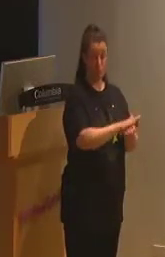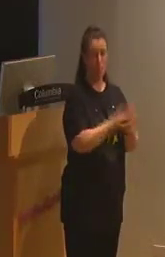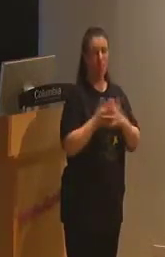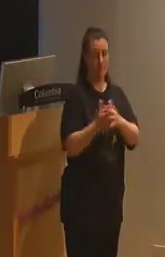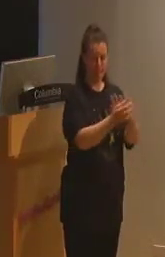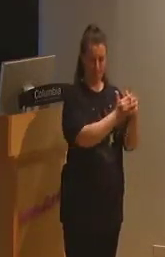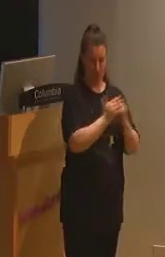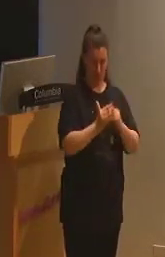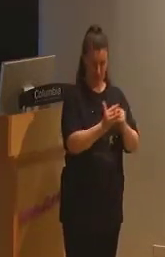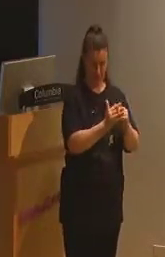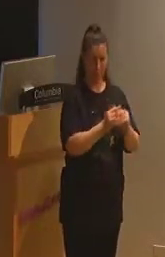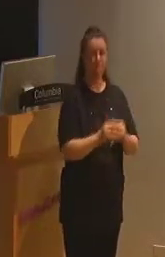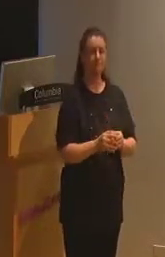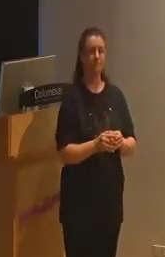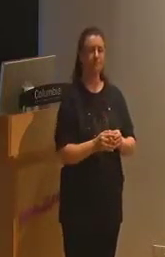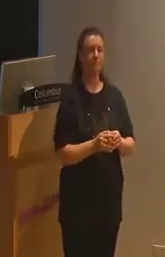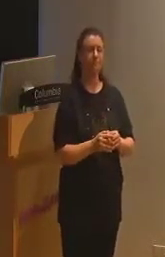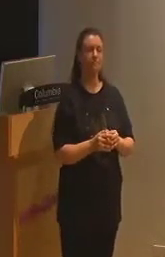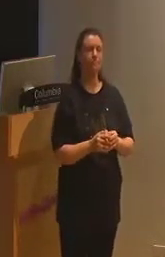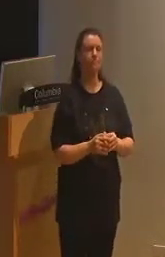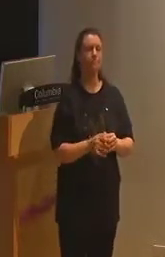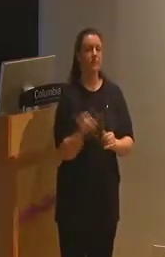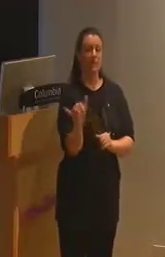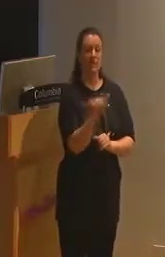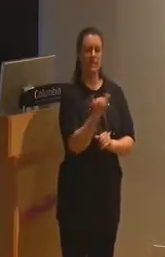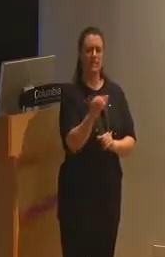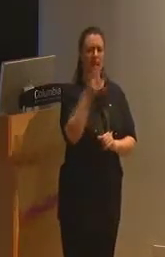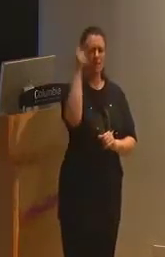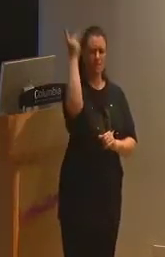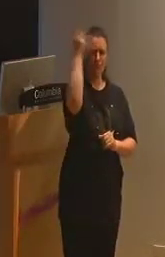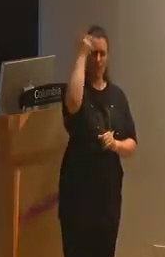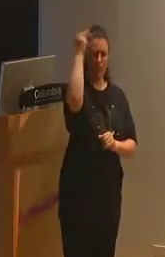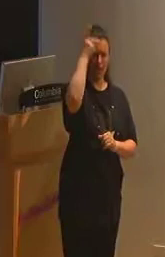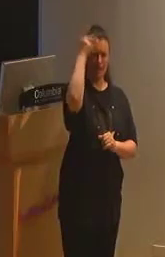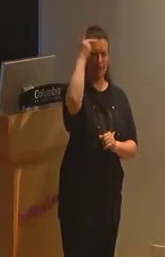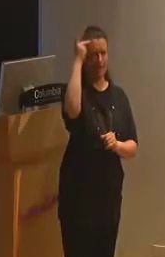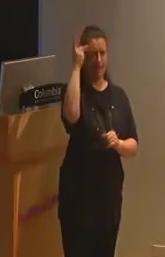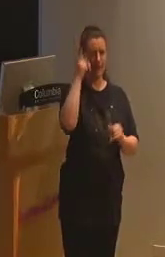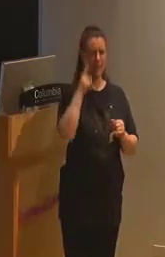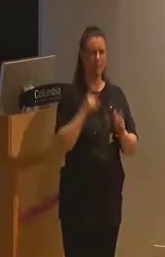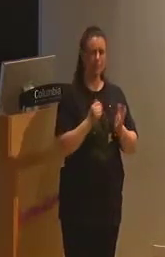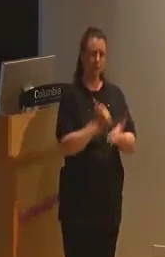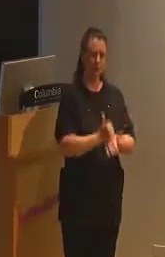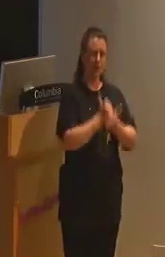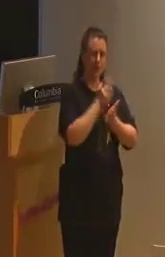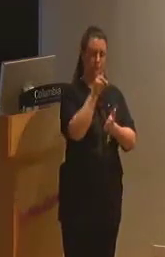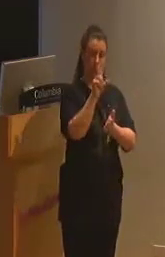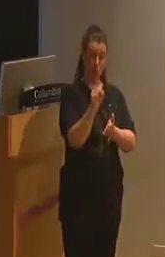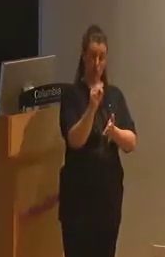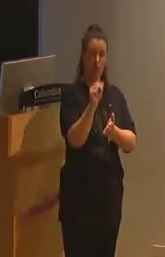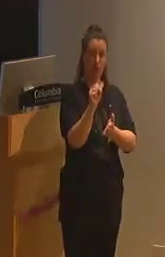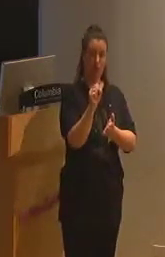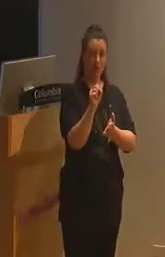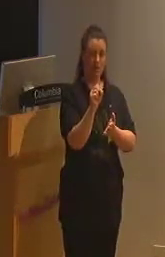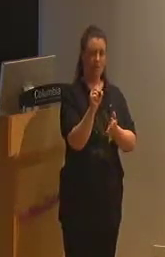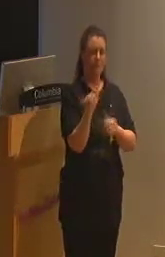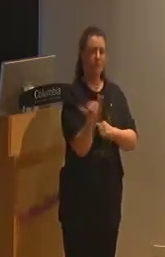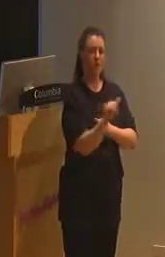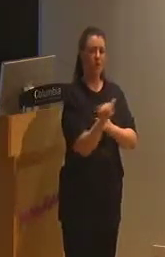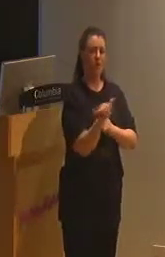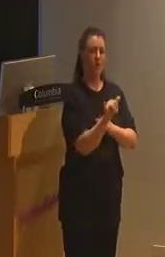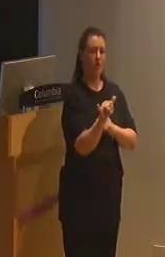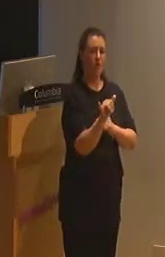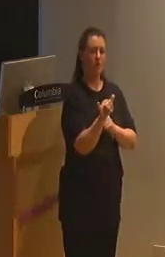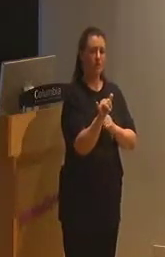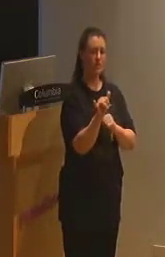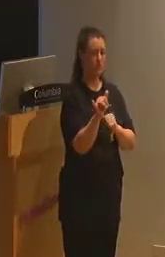biological and social determinist philosophy that penetrated early American educational institutions also legitimized eugenic practices in the early